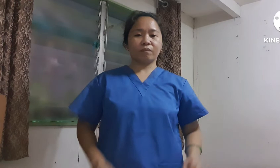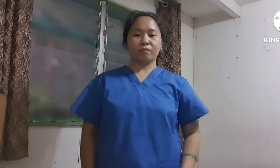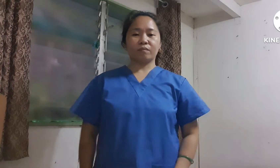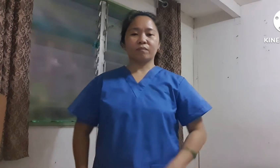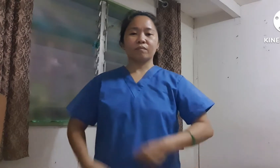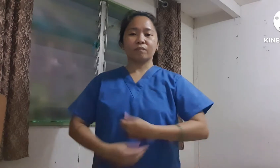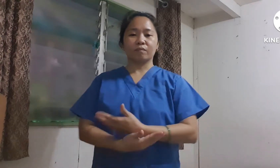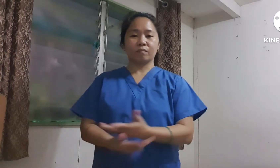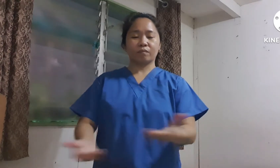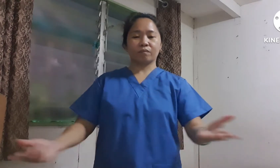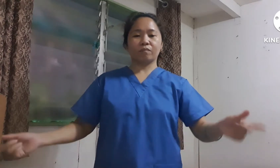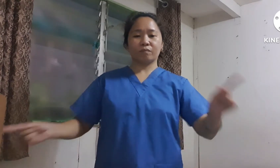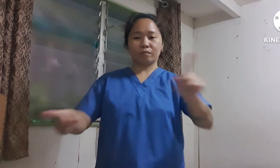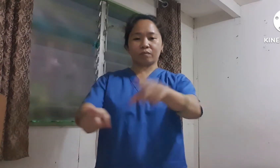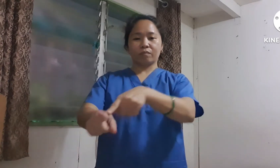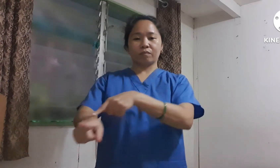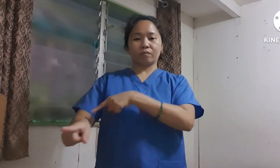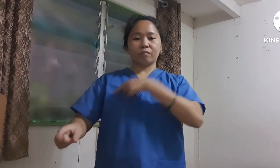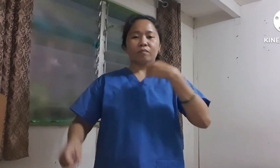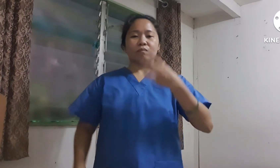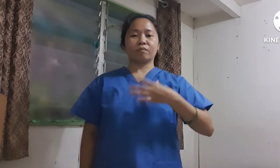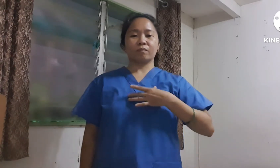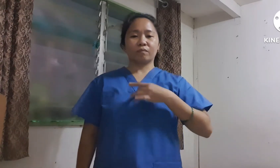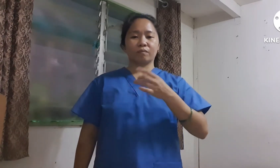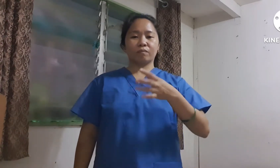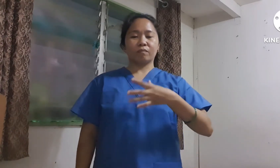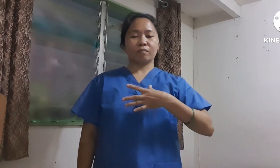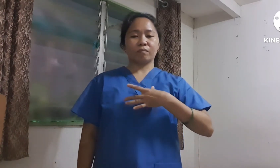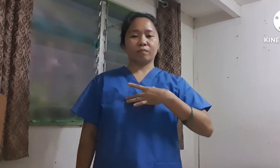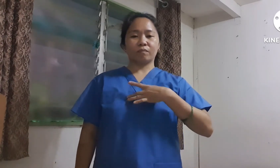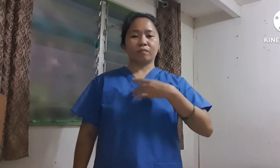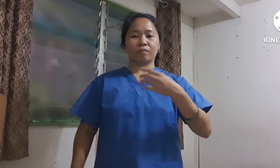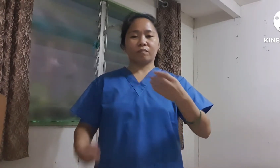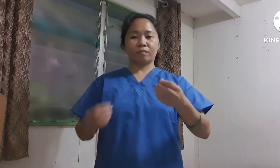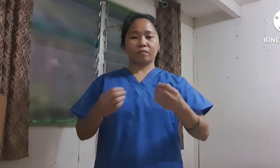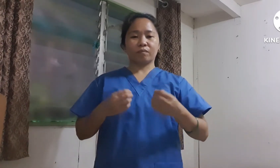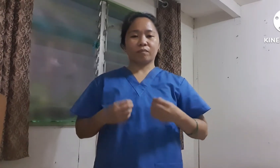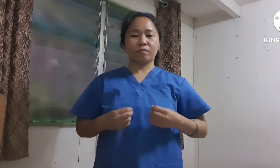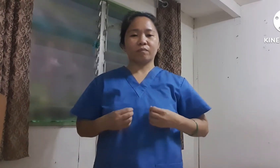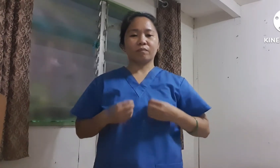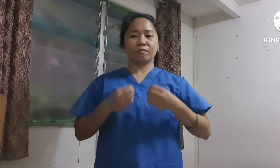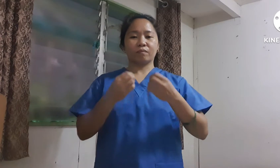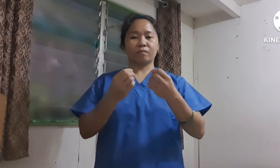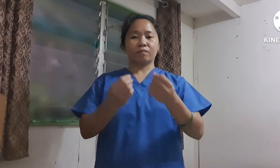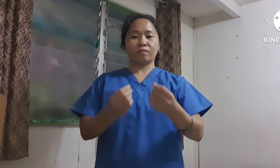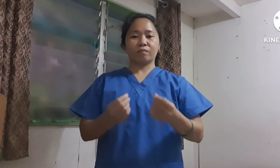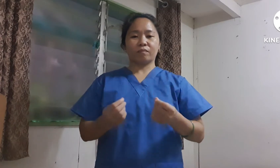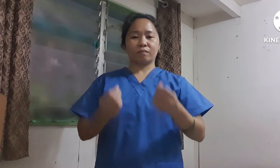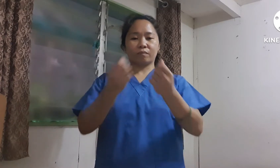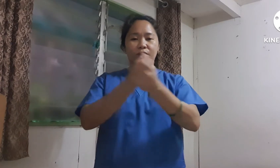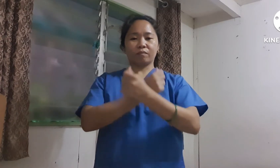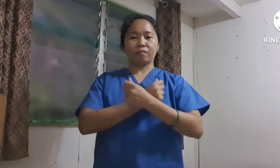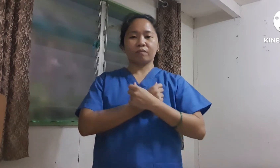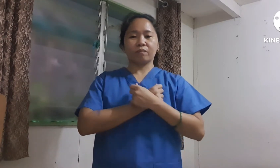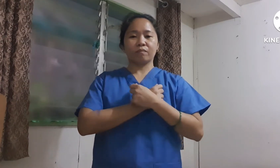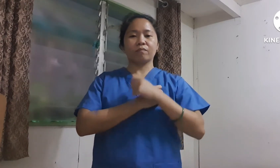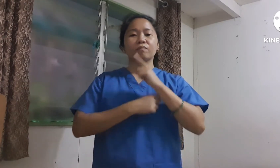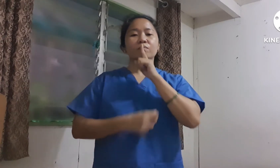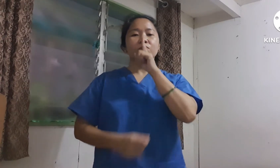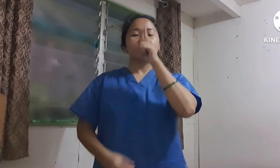What took you so long to me, you feel? I think you're gonna feel so free.